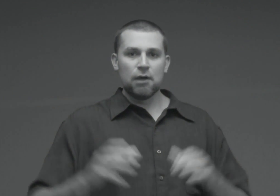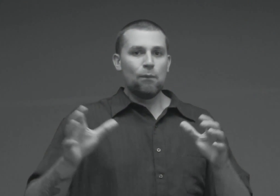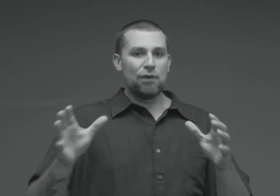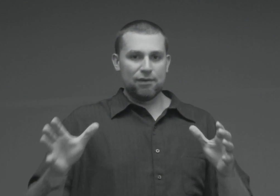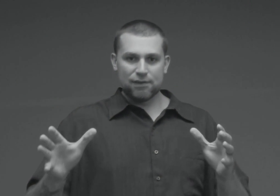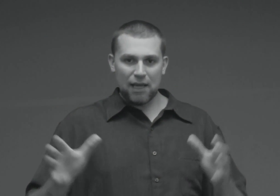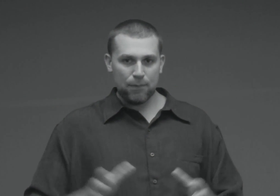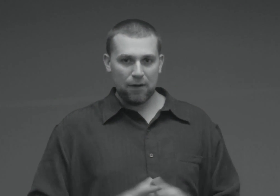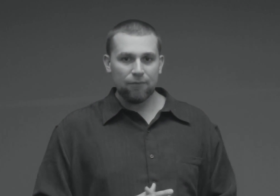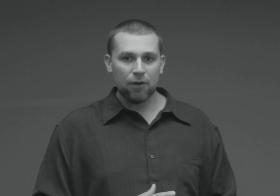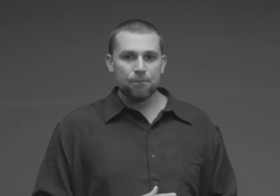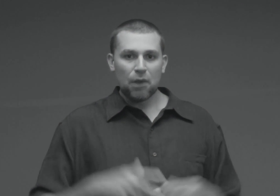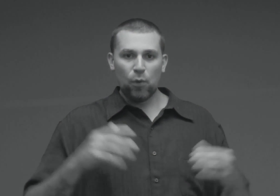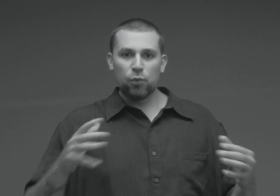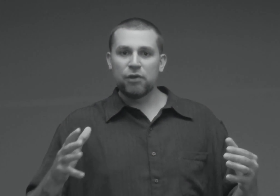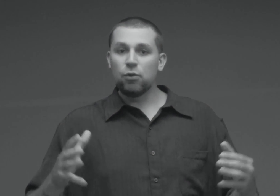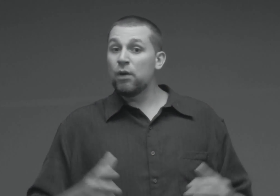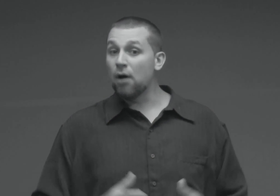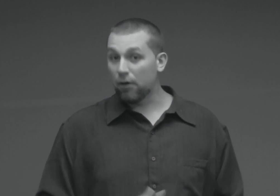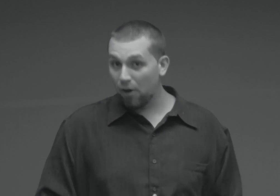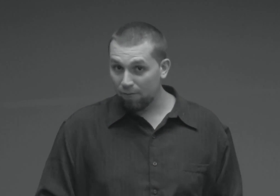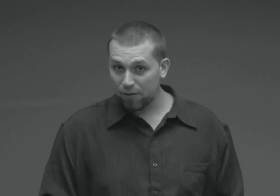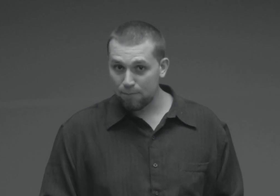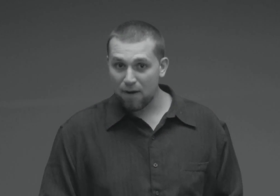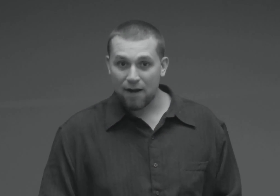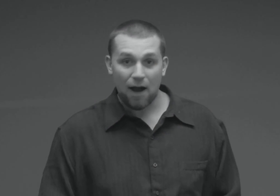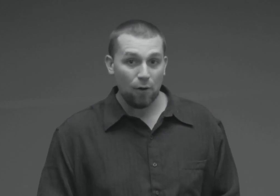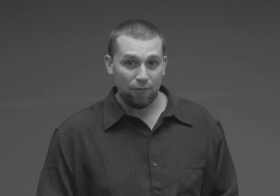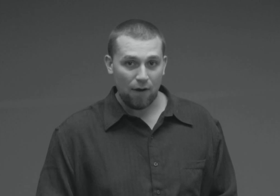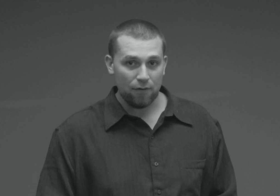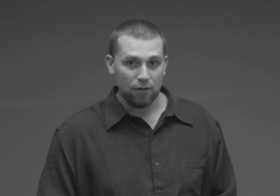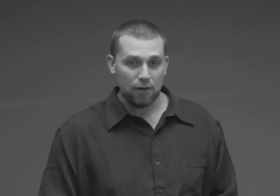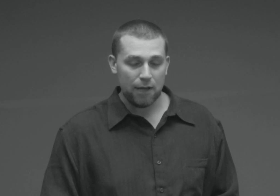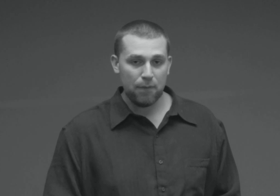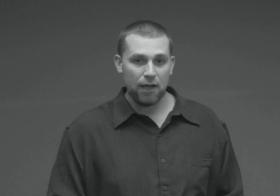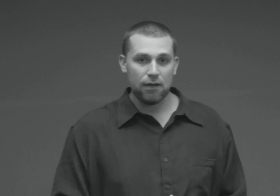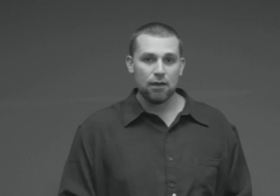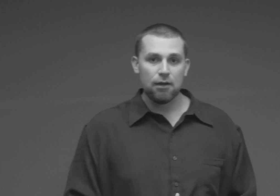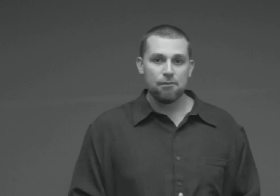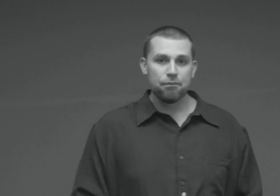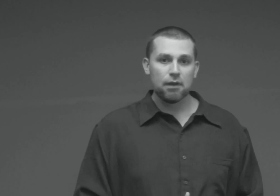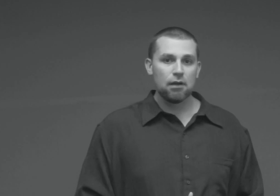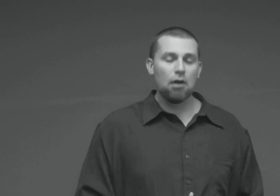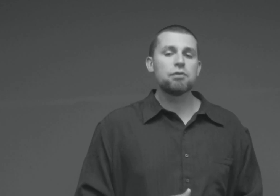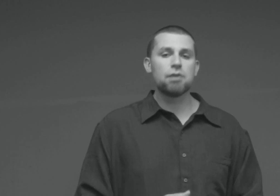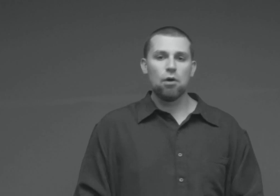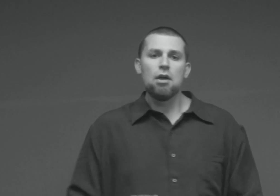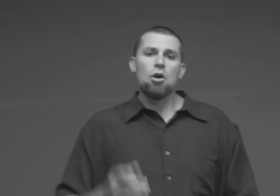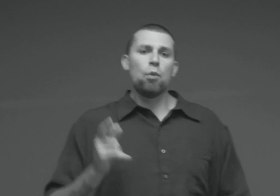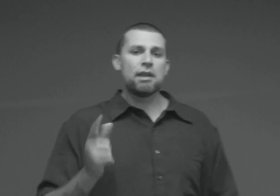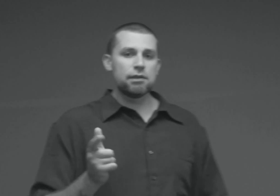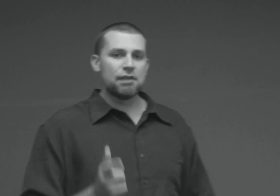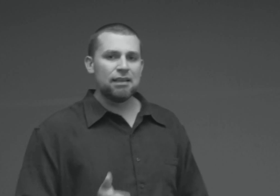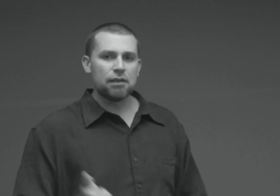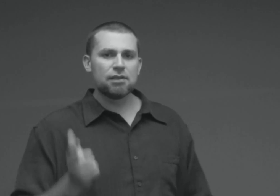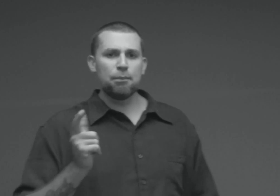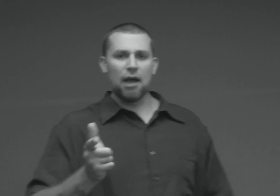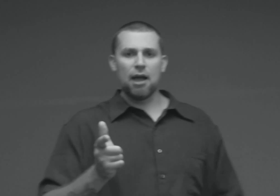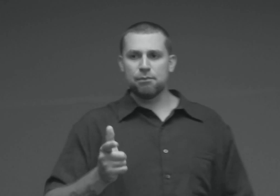with the same comfort with which we are comforted by our Father. Amen. Amen. Also, we can see that sometimes,